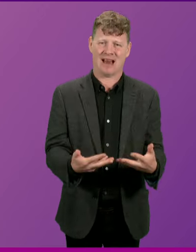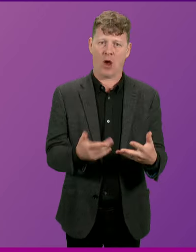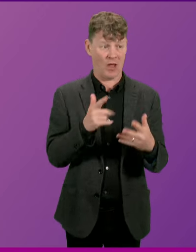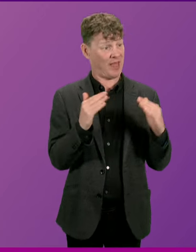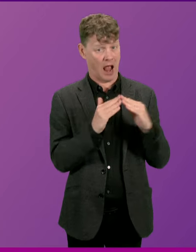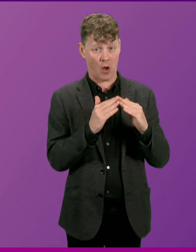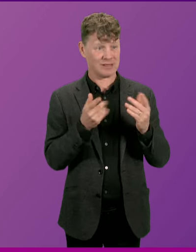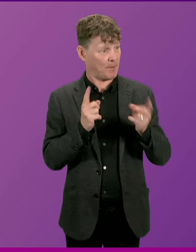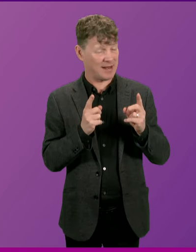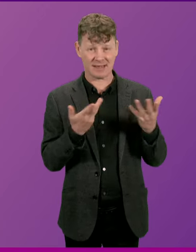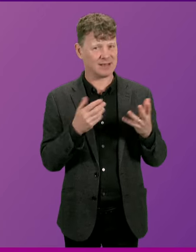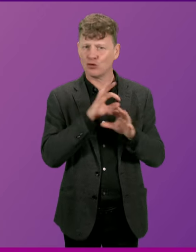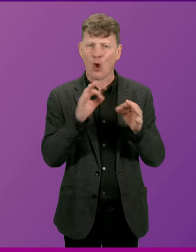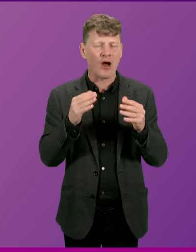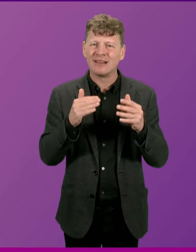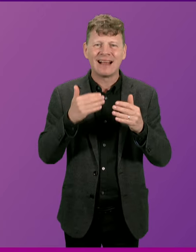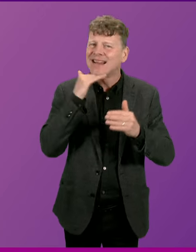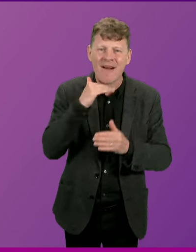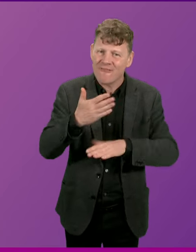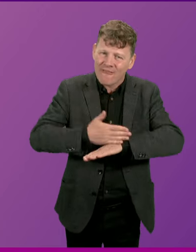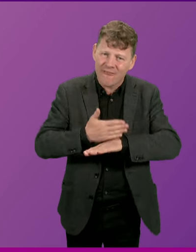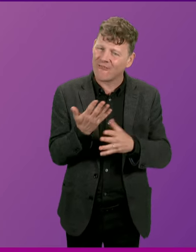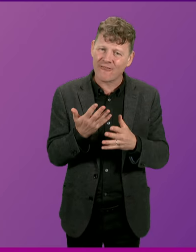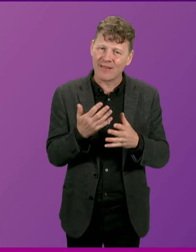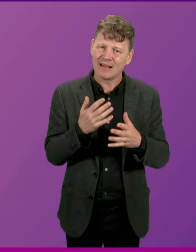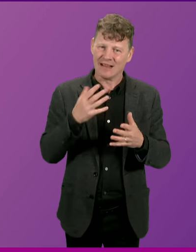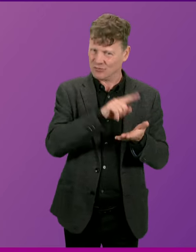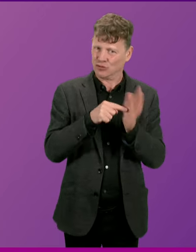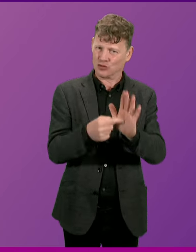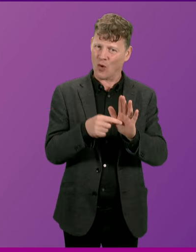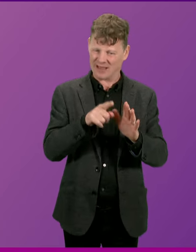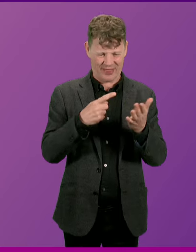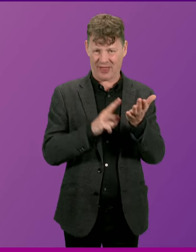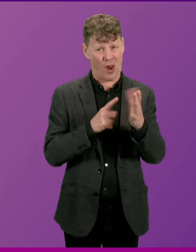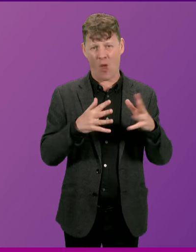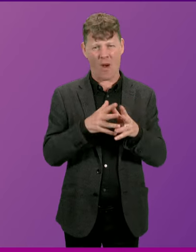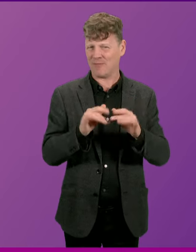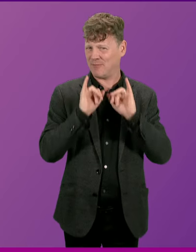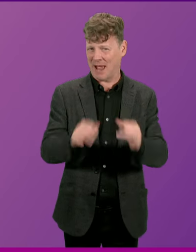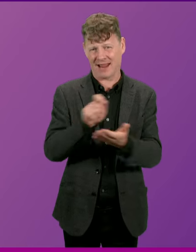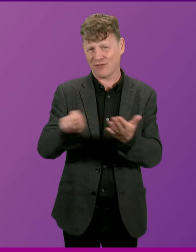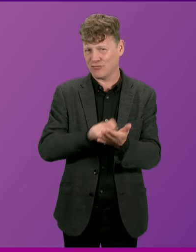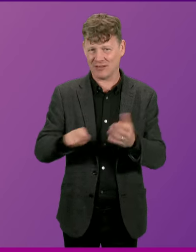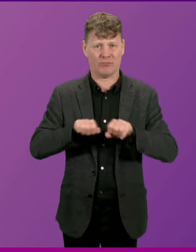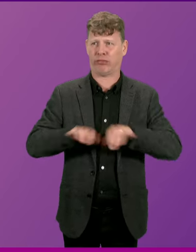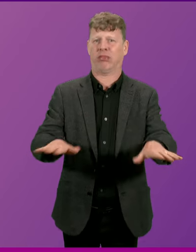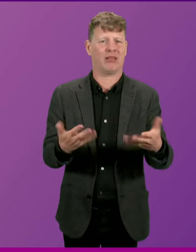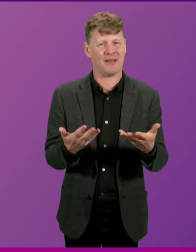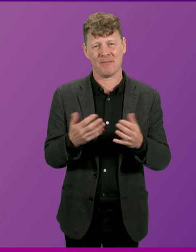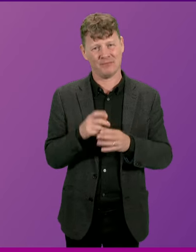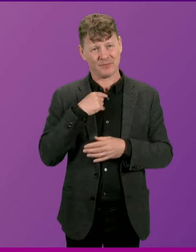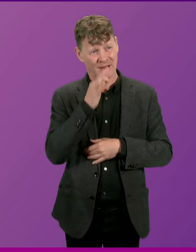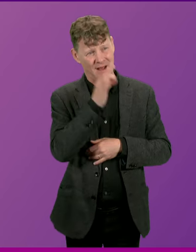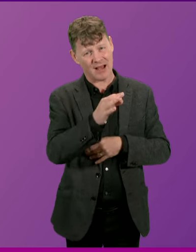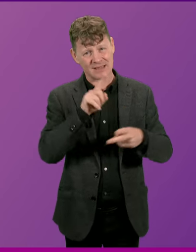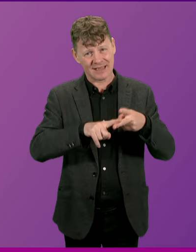Minister has not gone far enough and simply demonstrates how badly this legislation was drafted and implemented in the first place. So can I ask